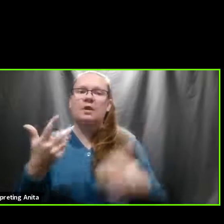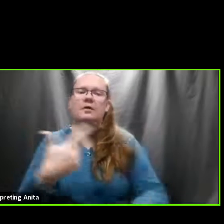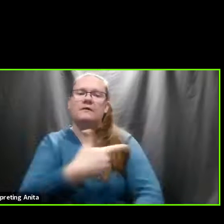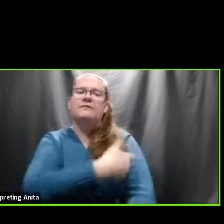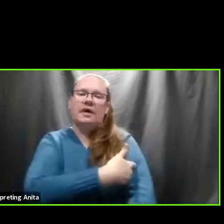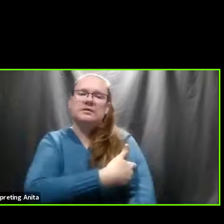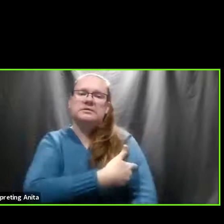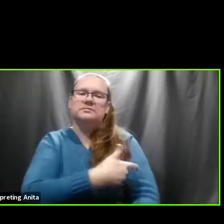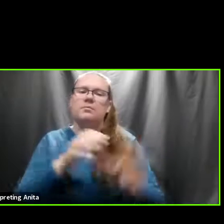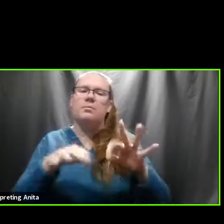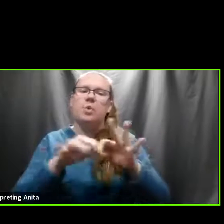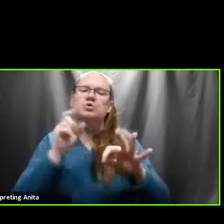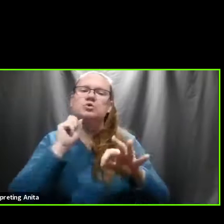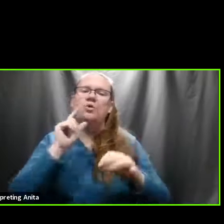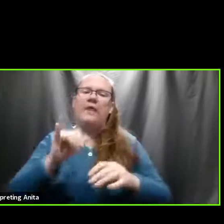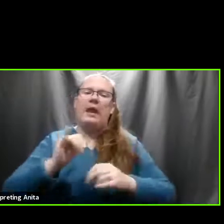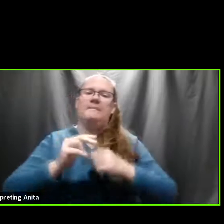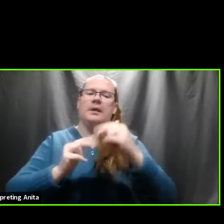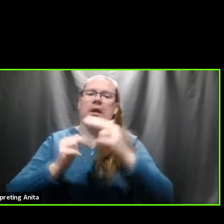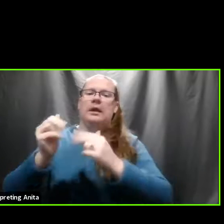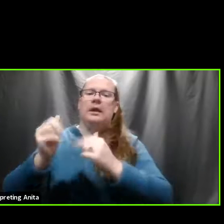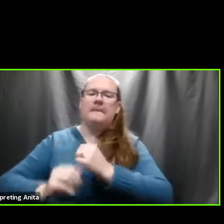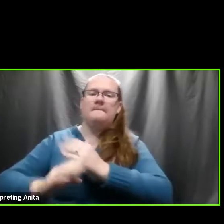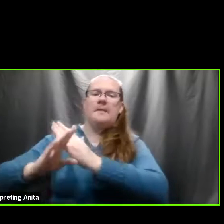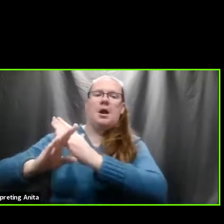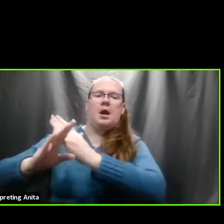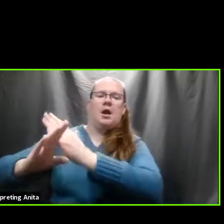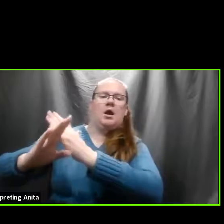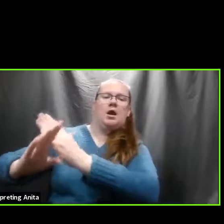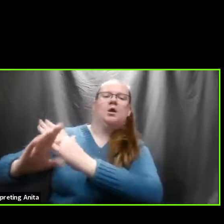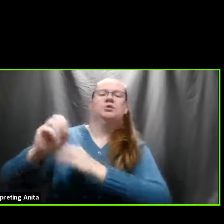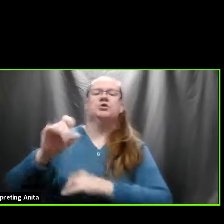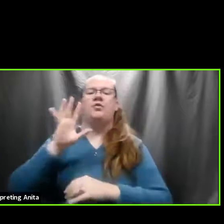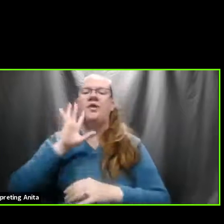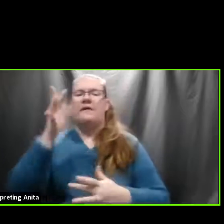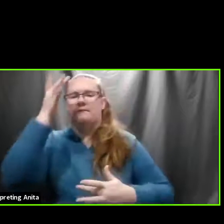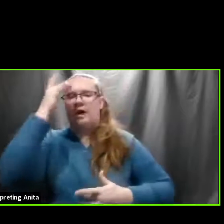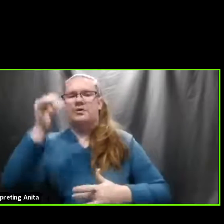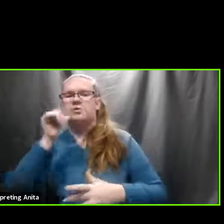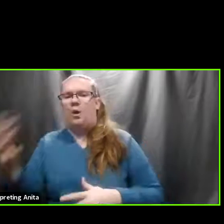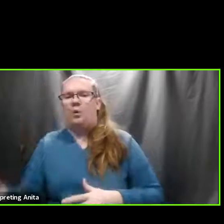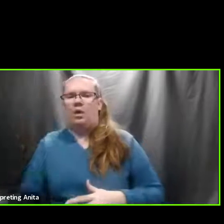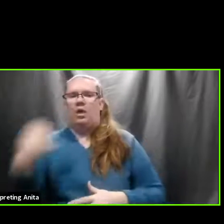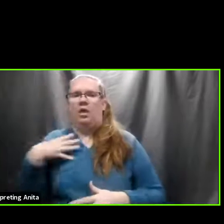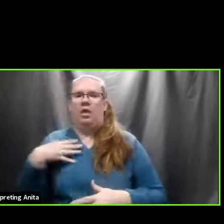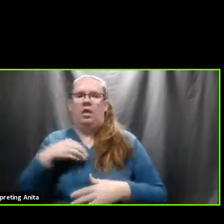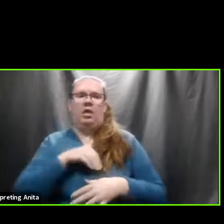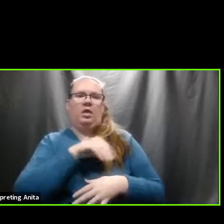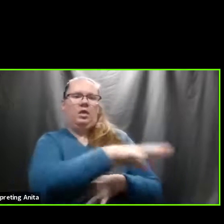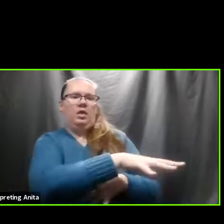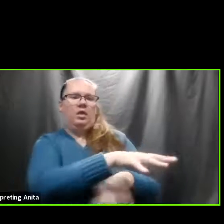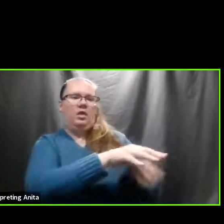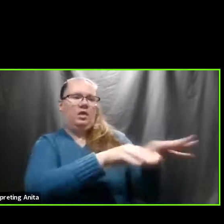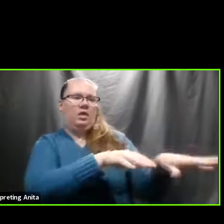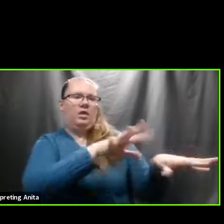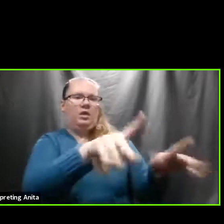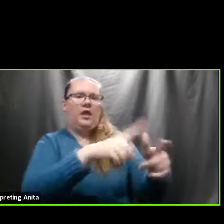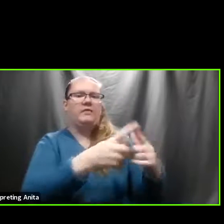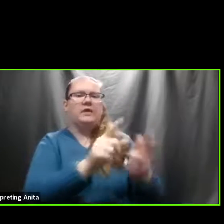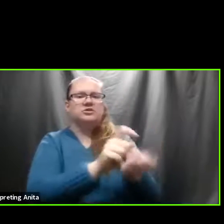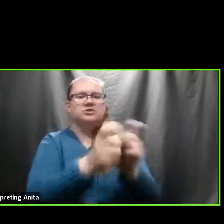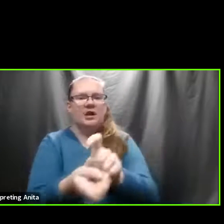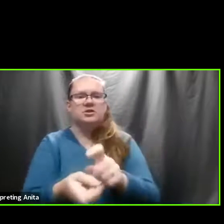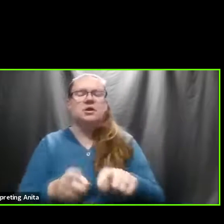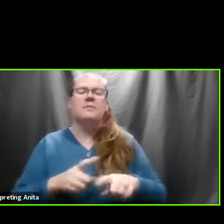between us and that, that virus from jumping the person to person so that it doesn't get that chance to mutate. But then also then too, we need to